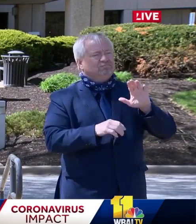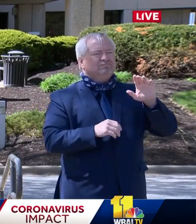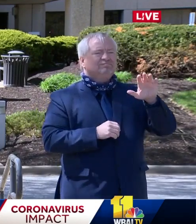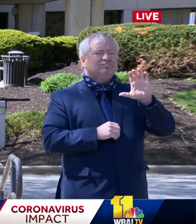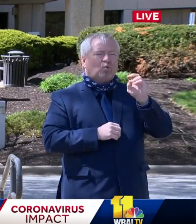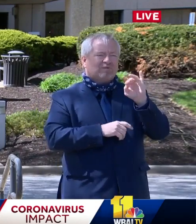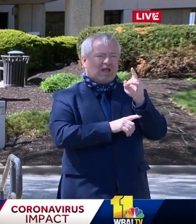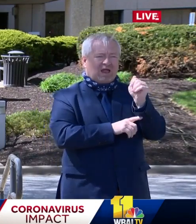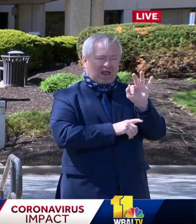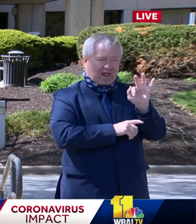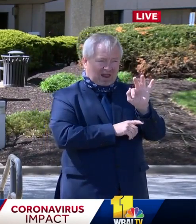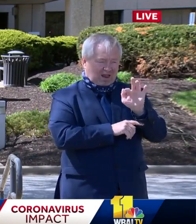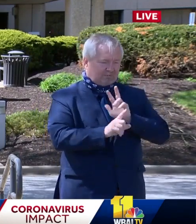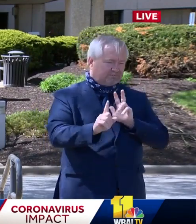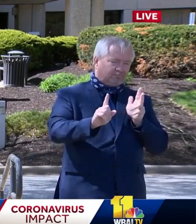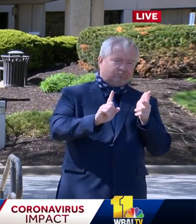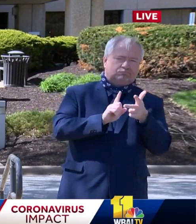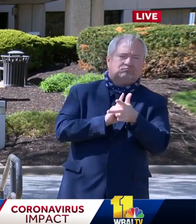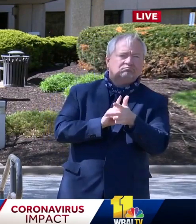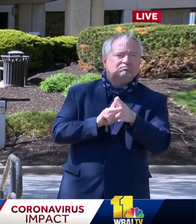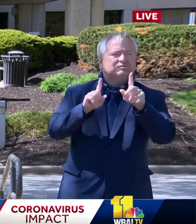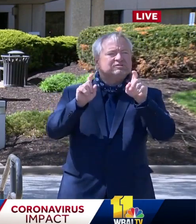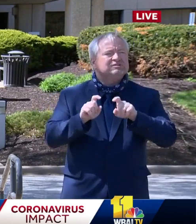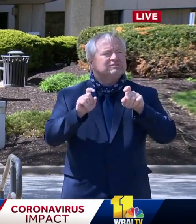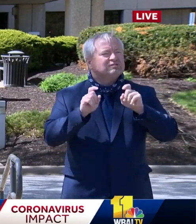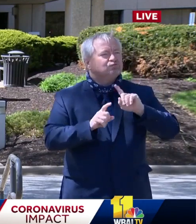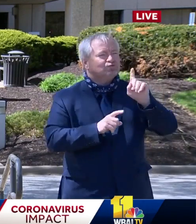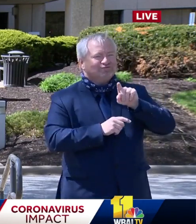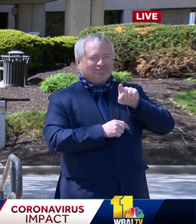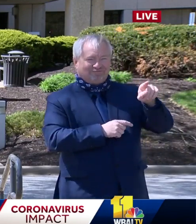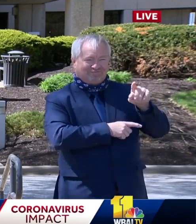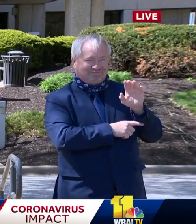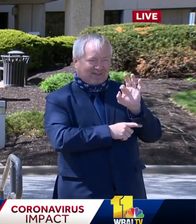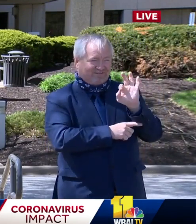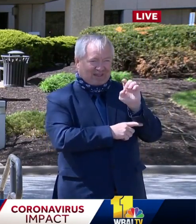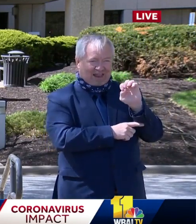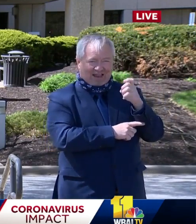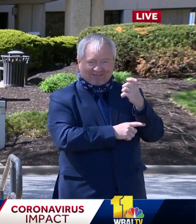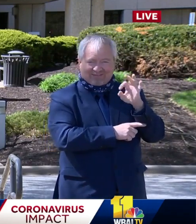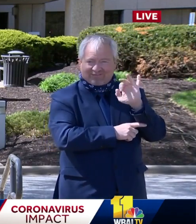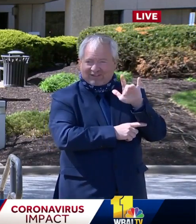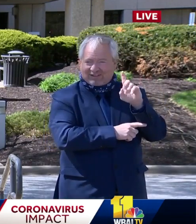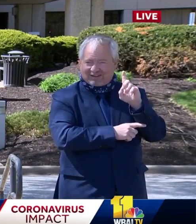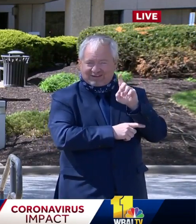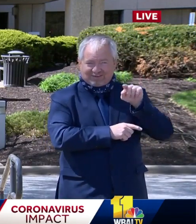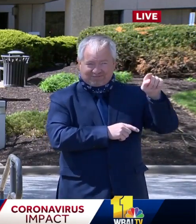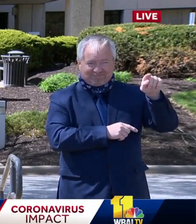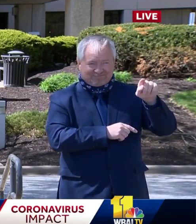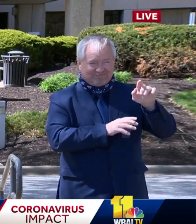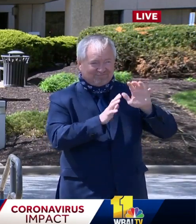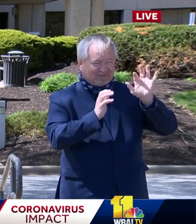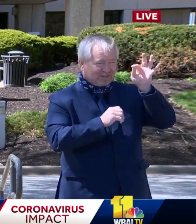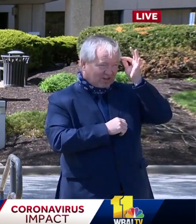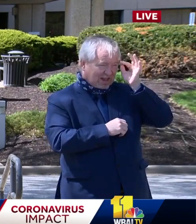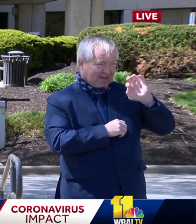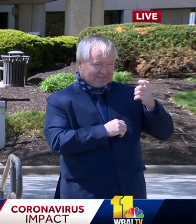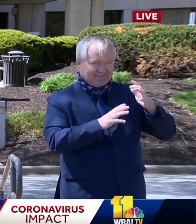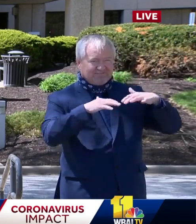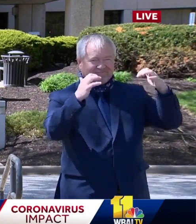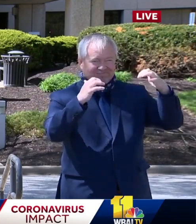screening and testing location at FedEx Field in Landover. And we have established drive-through centers